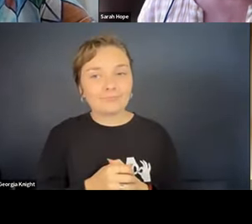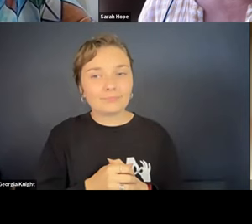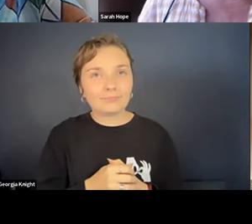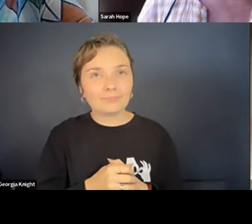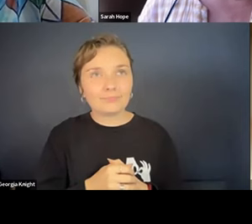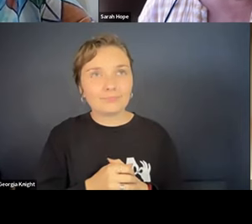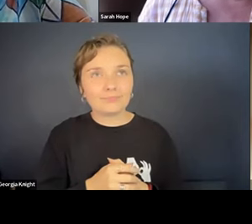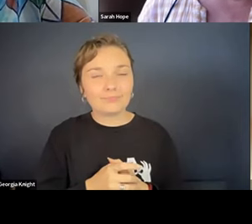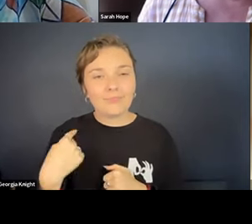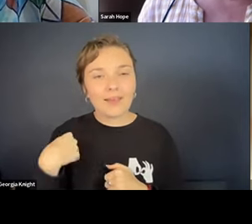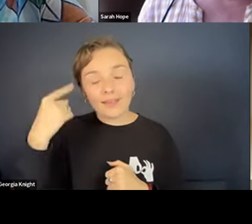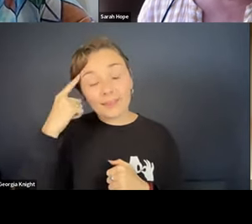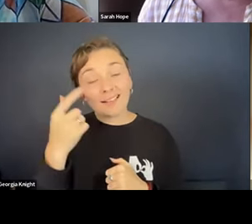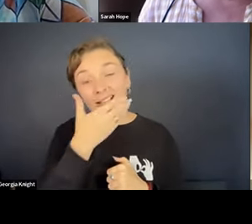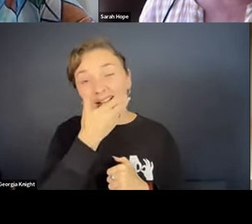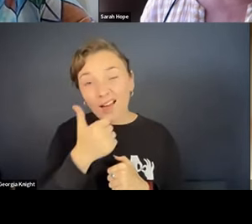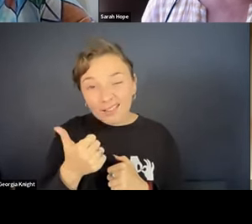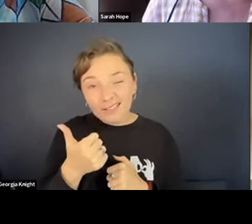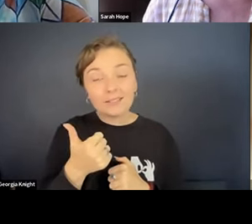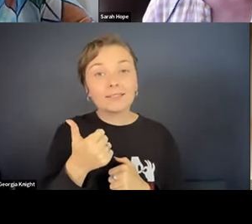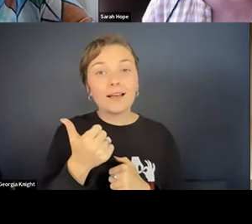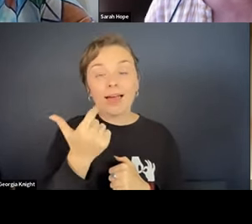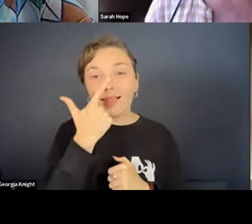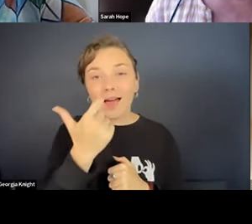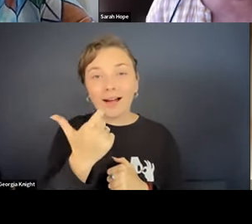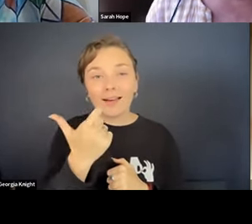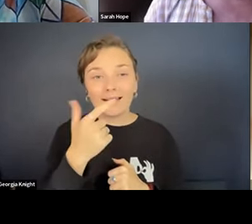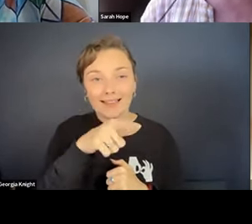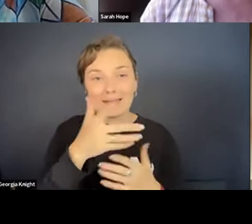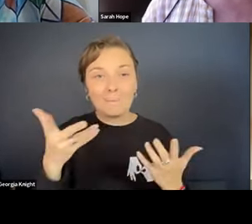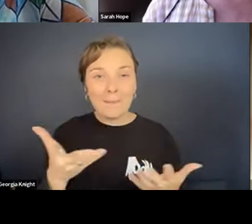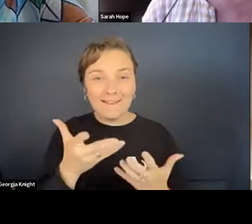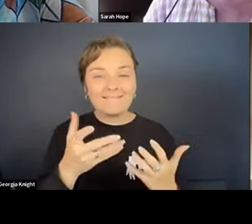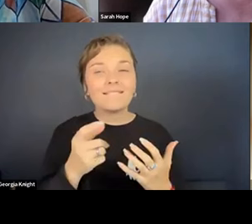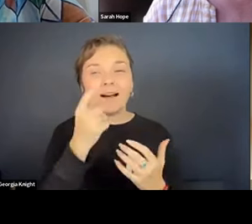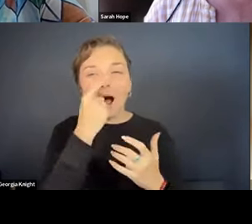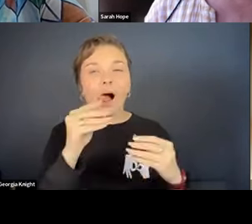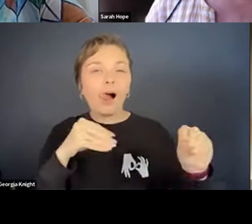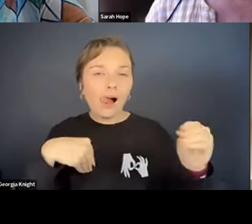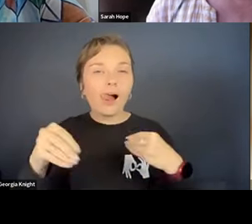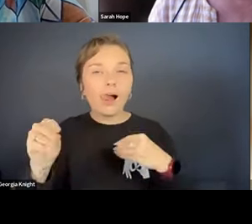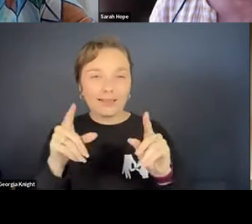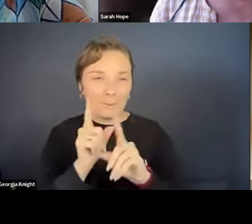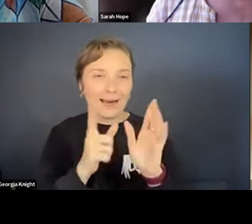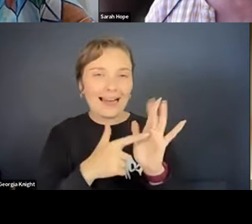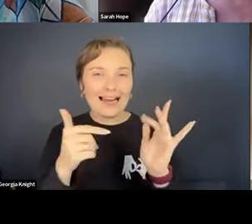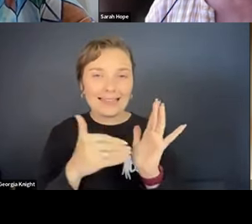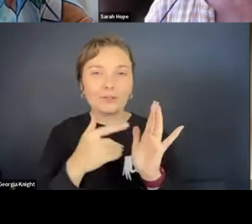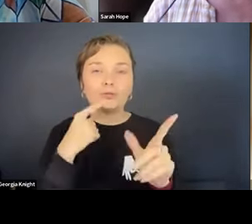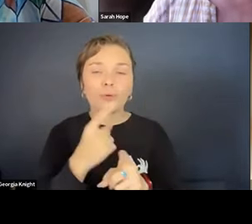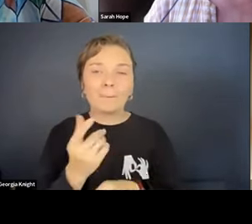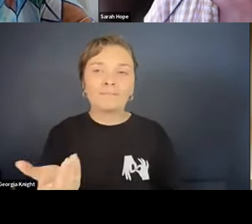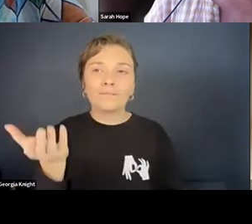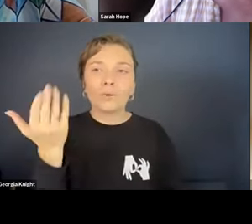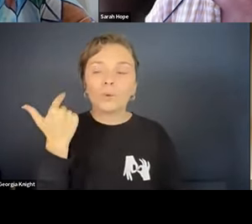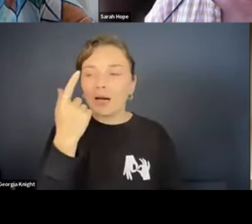I think what's nice is that luckily in this play there is room to like, I think Liz referenced this earlier, there is